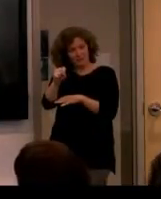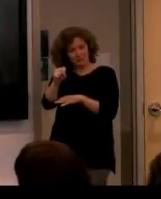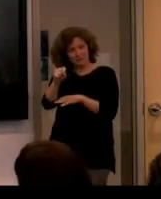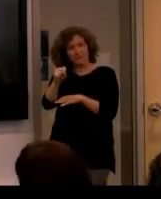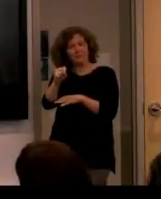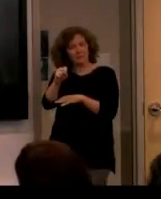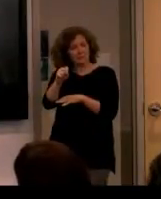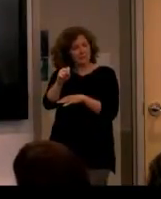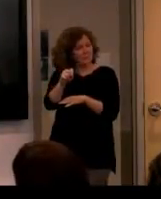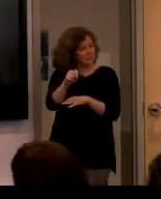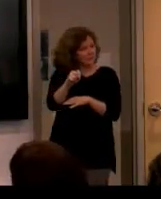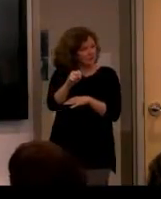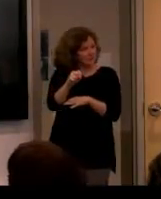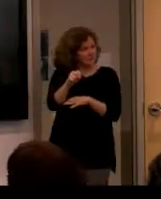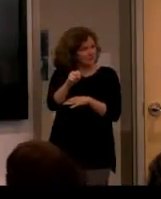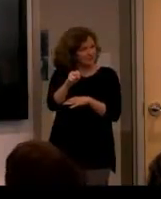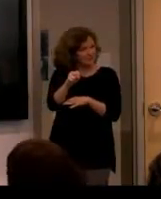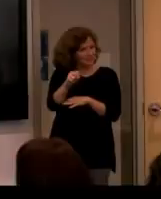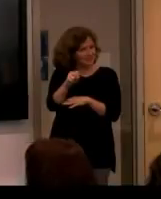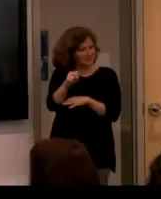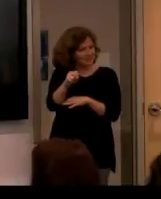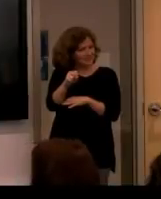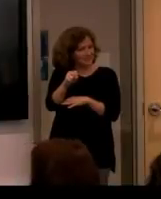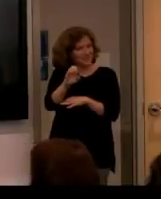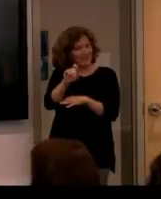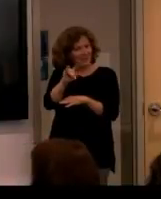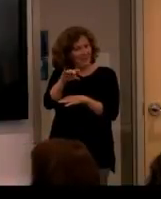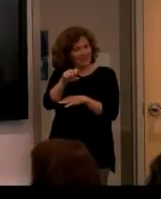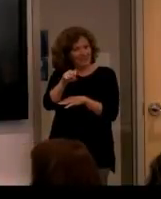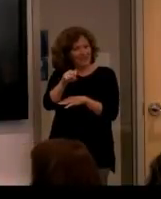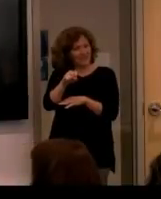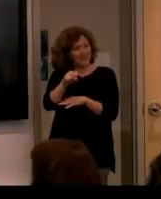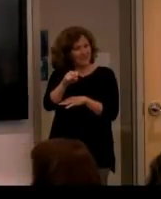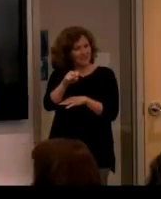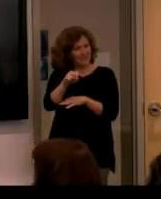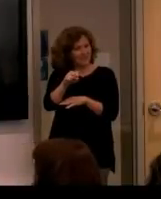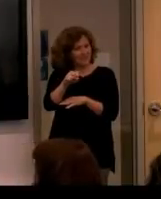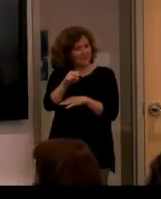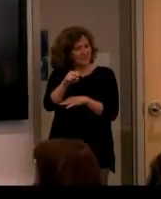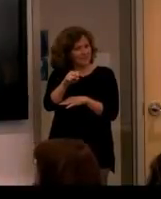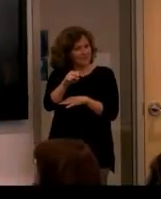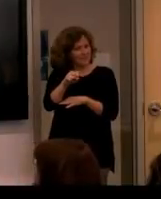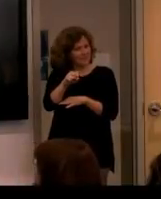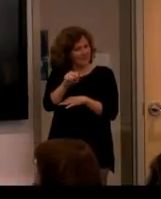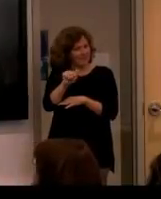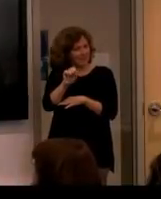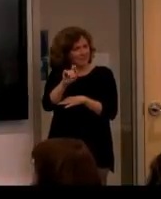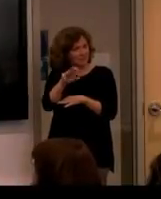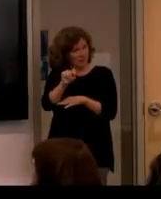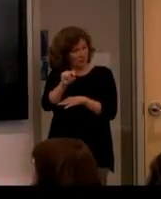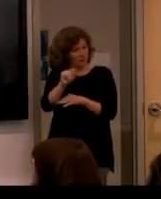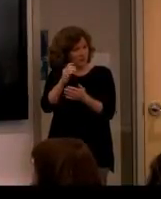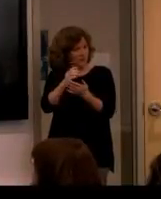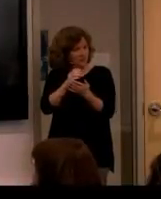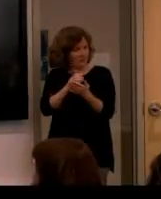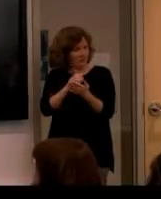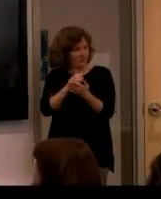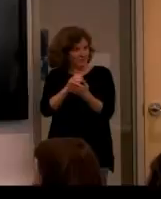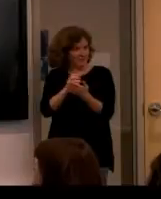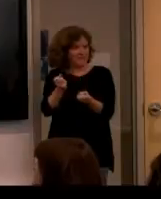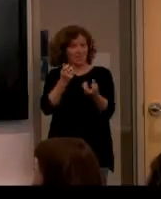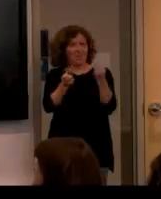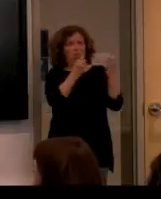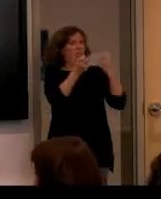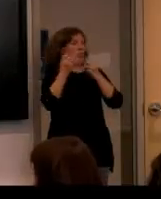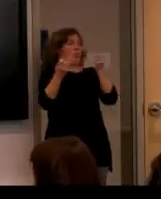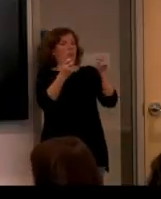in the hall. So they've created an ethics assault course and they're going around to try and learn it, you know, learn the ethical process.